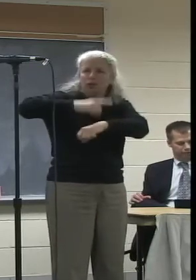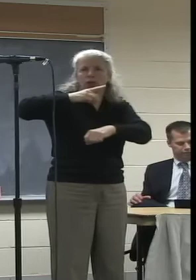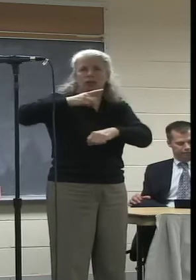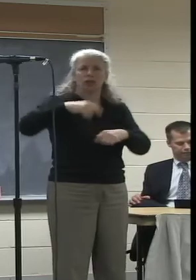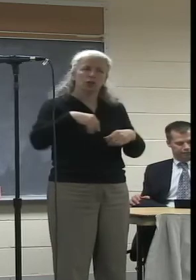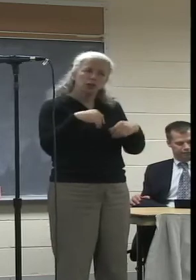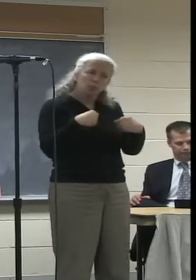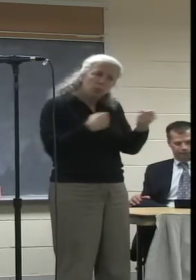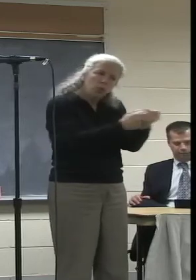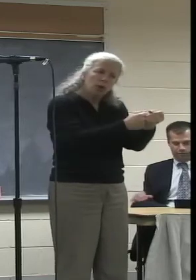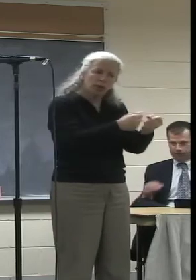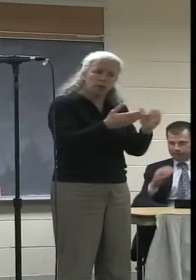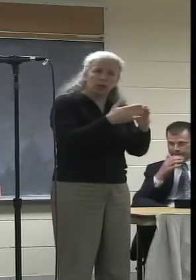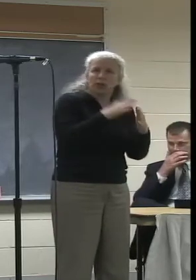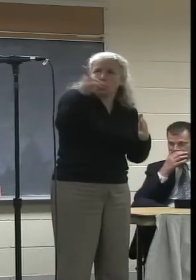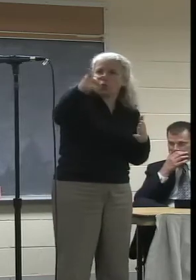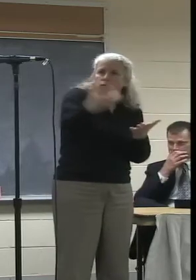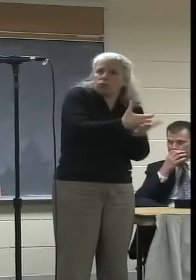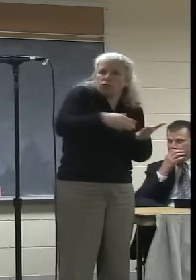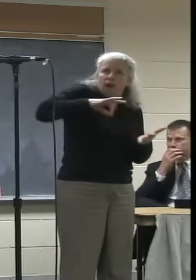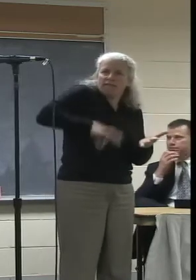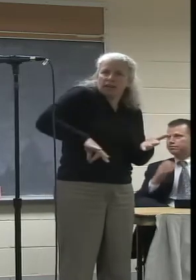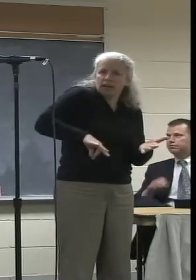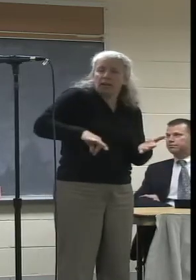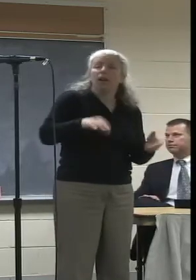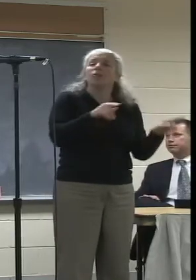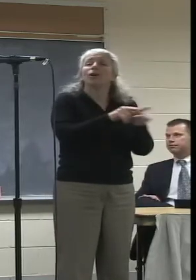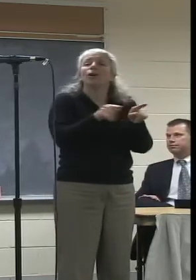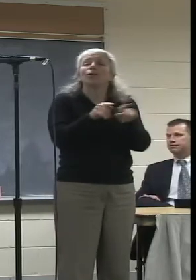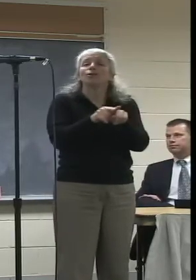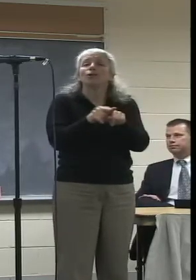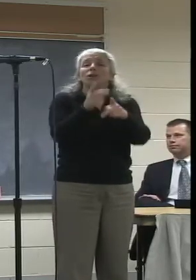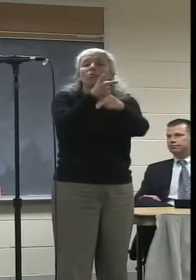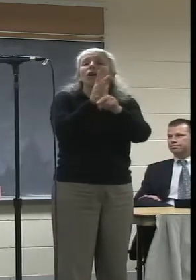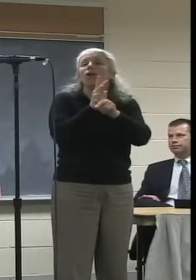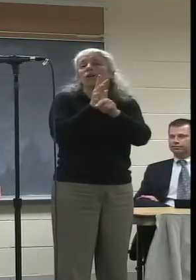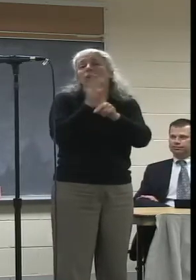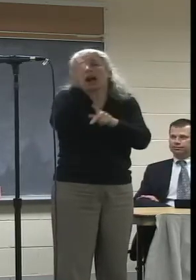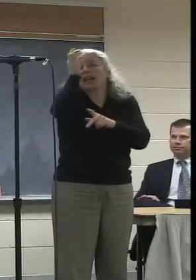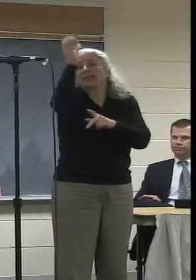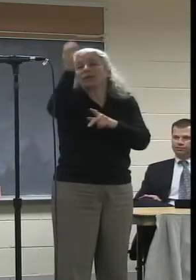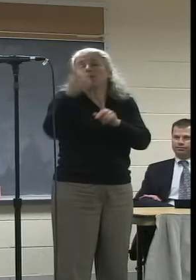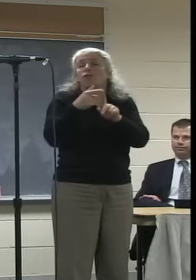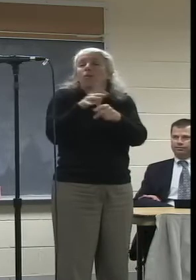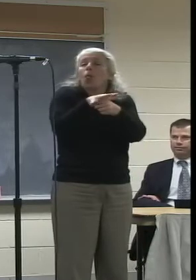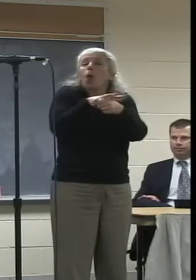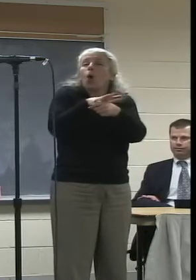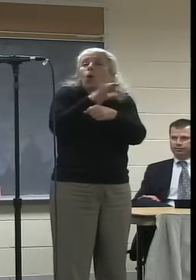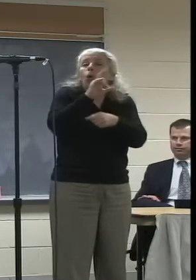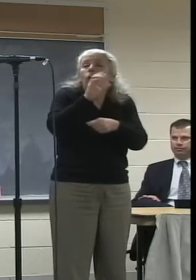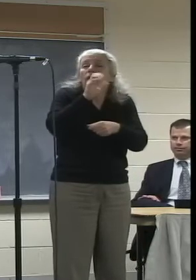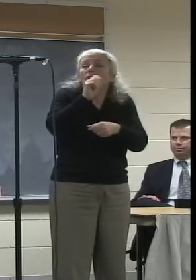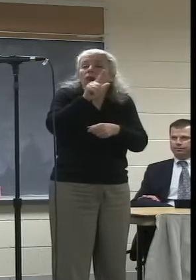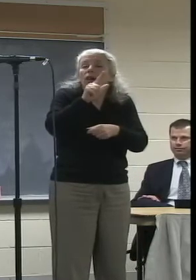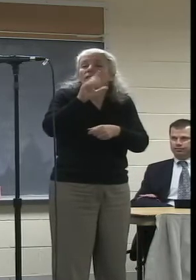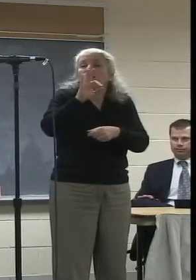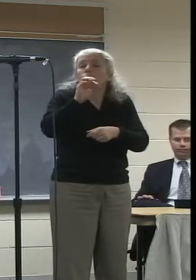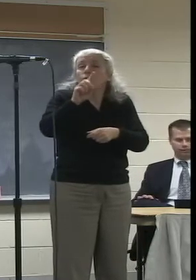profiting from, but to borrow our concept from our local food movement, we're asking you to be a local hero.